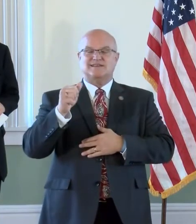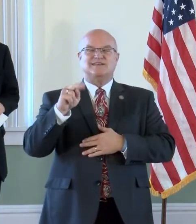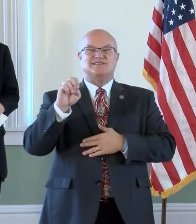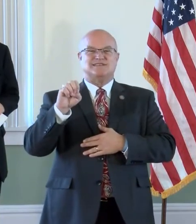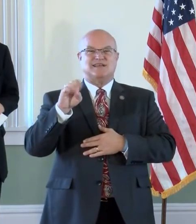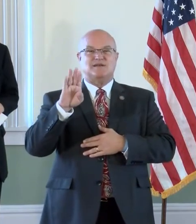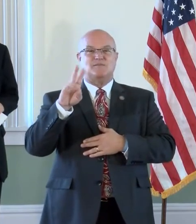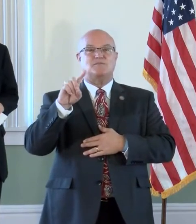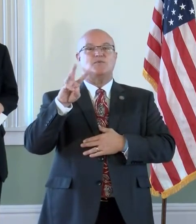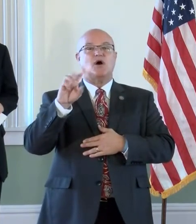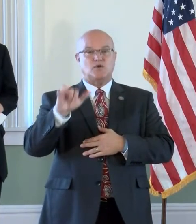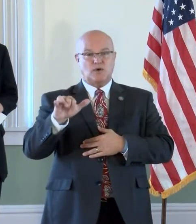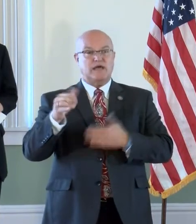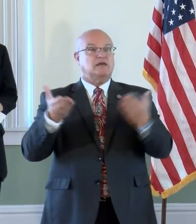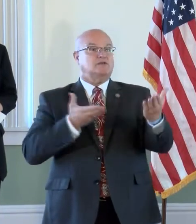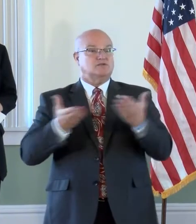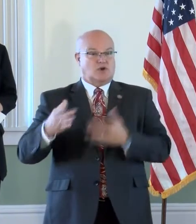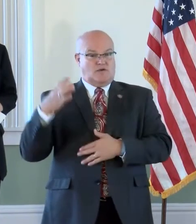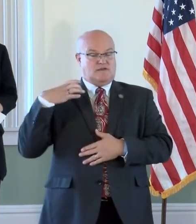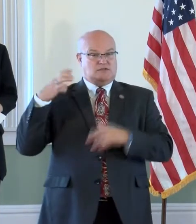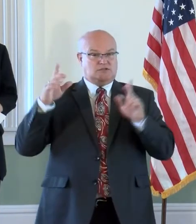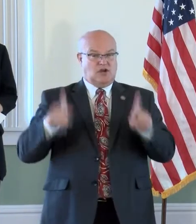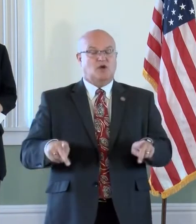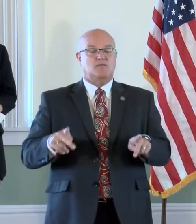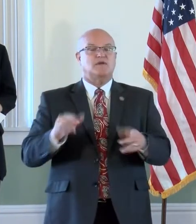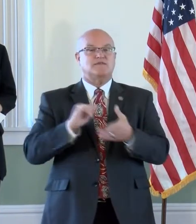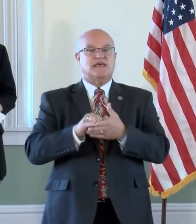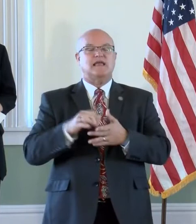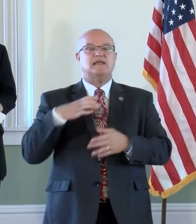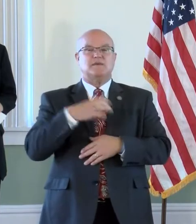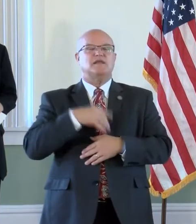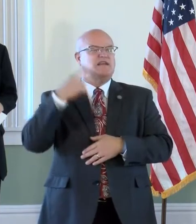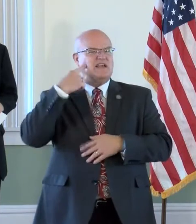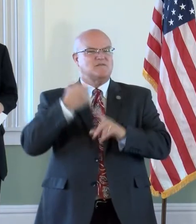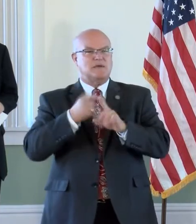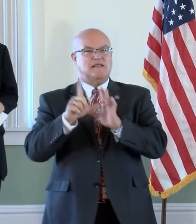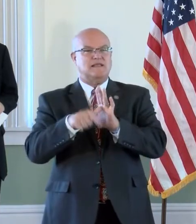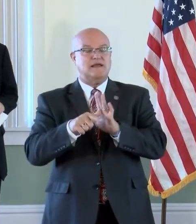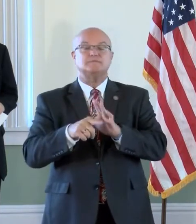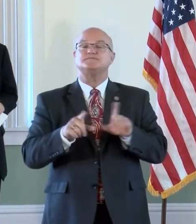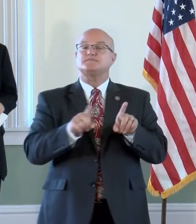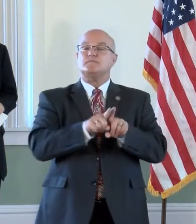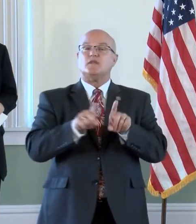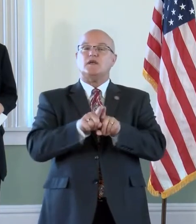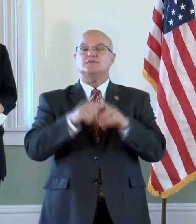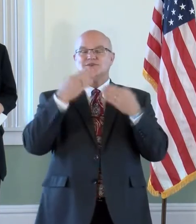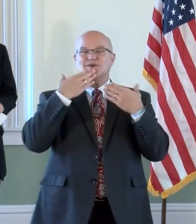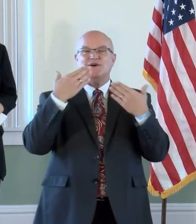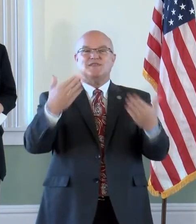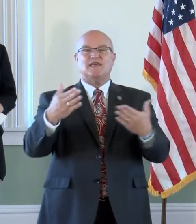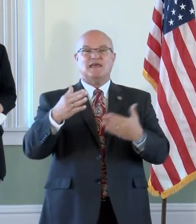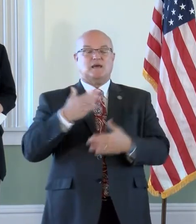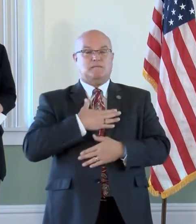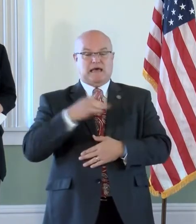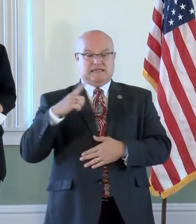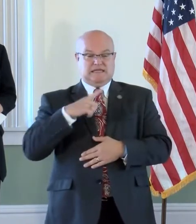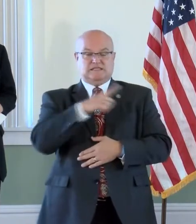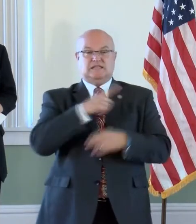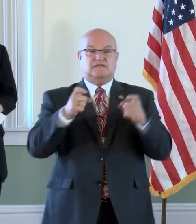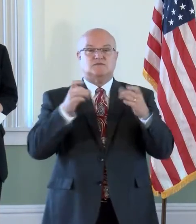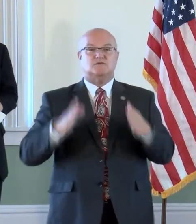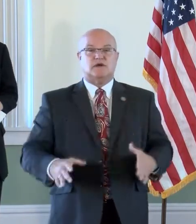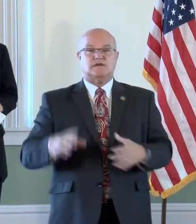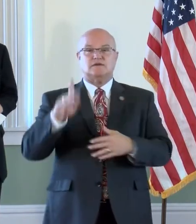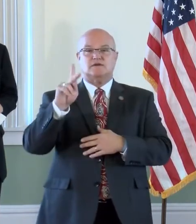serves as chairman of that committee, and you will be hearing from him later. I also wanted to thank my Legislative Director,